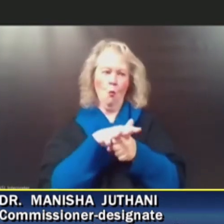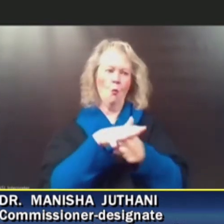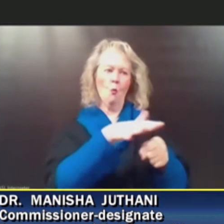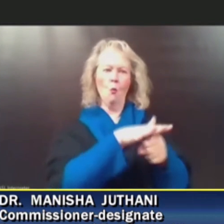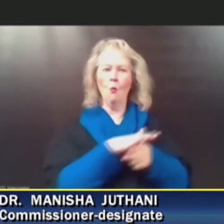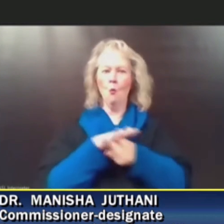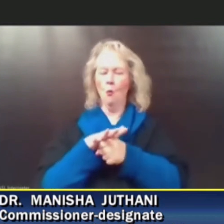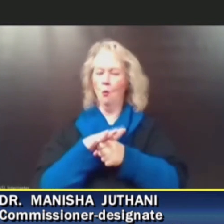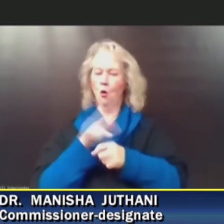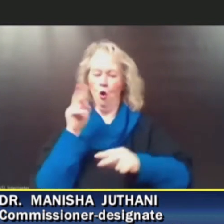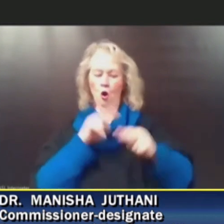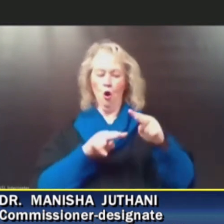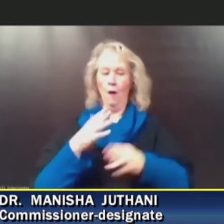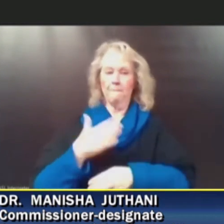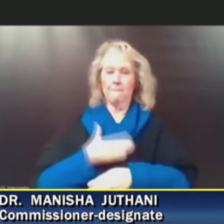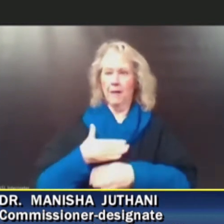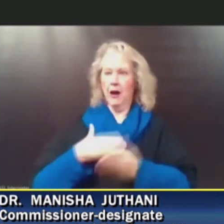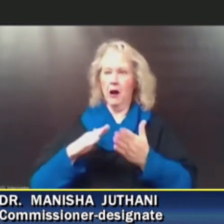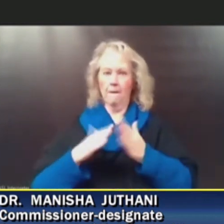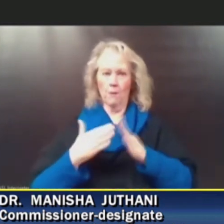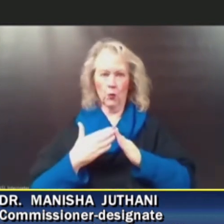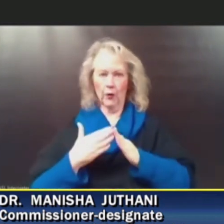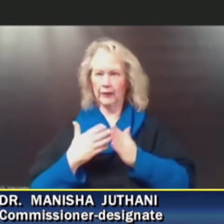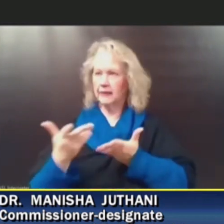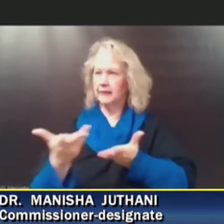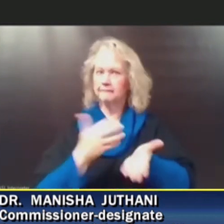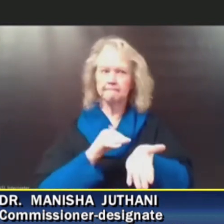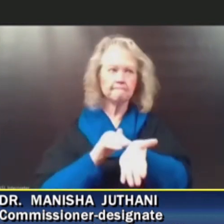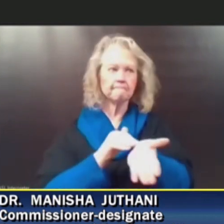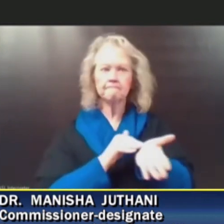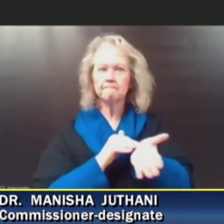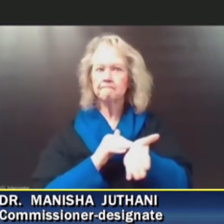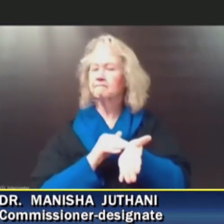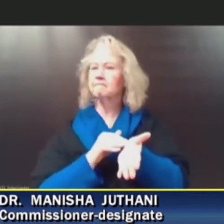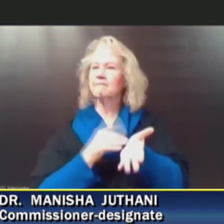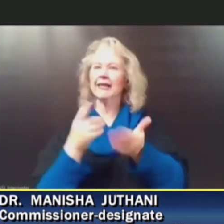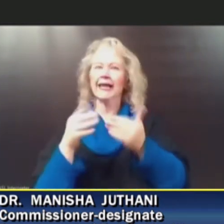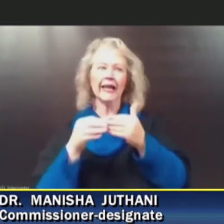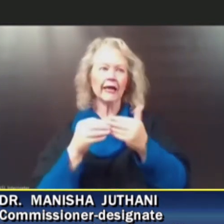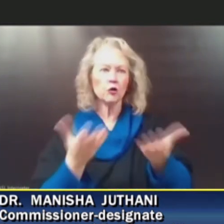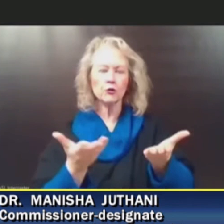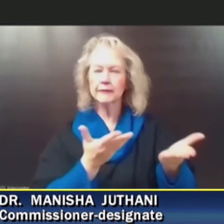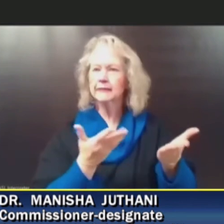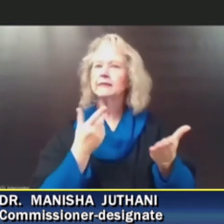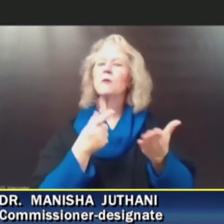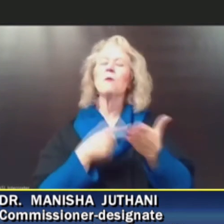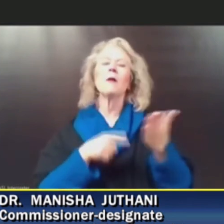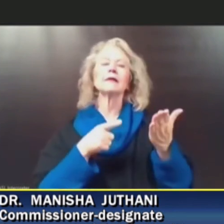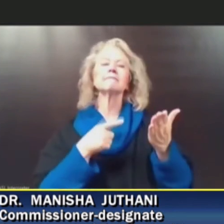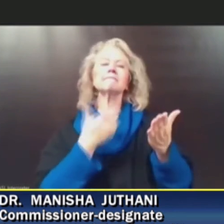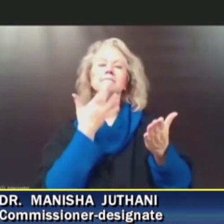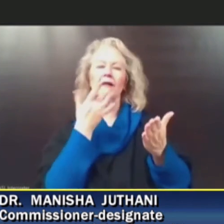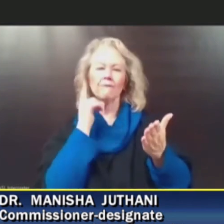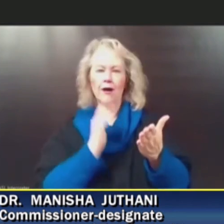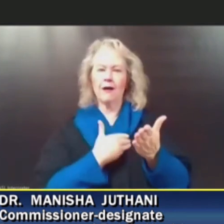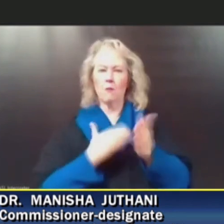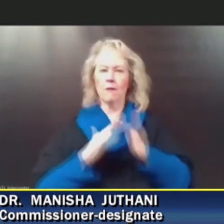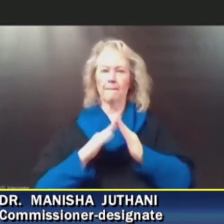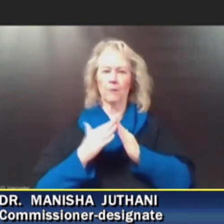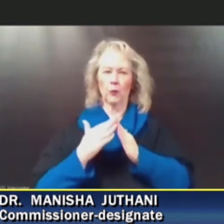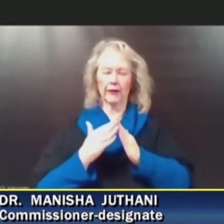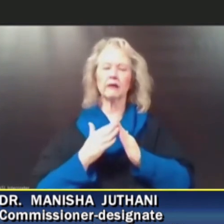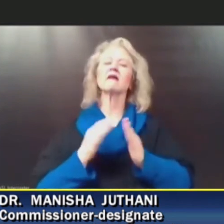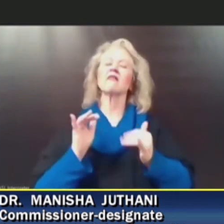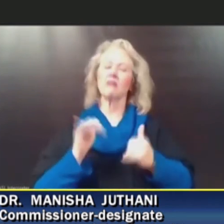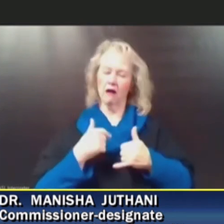and decide with their community, with their other leaders in their community, what works best for them is something that we are going to be